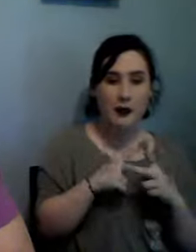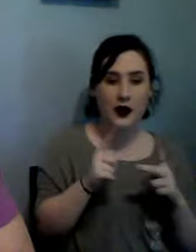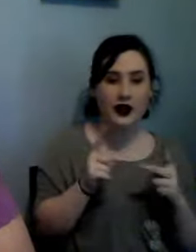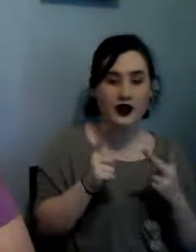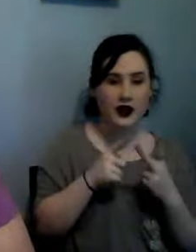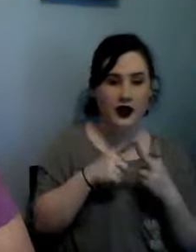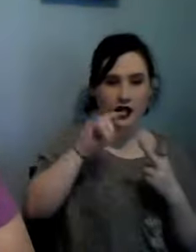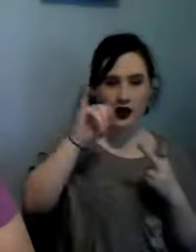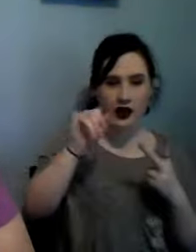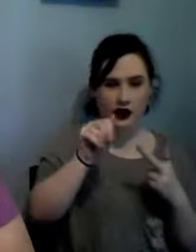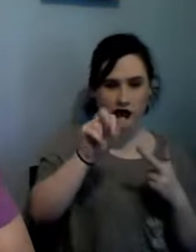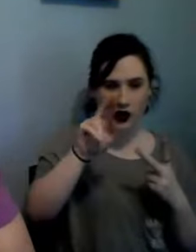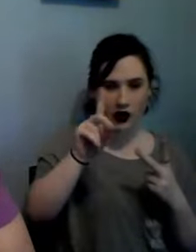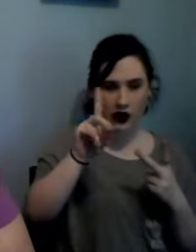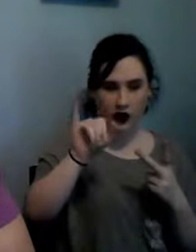sampler